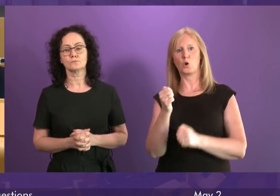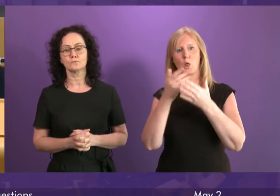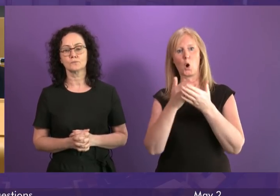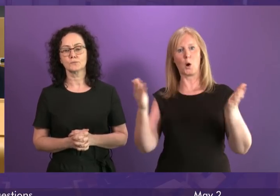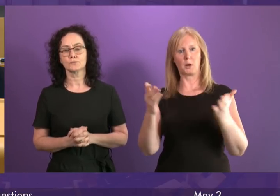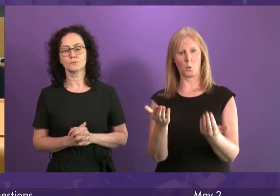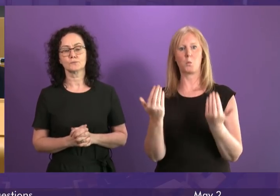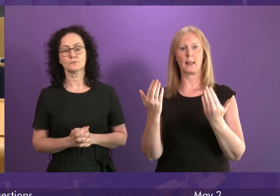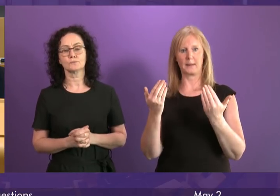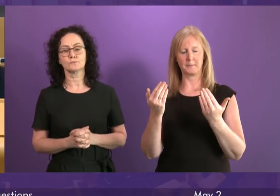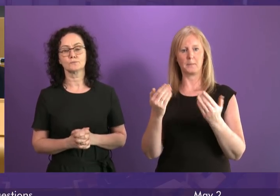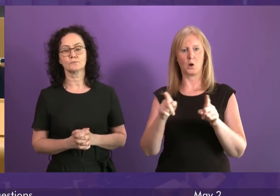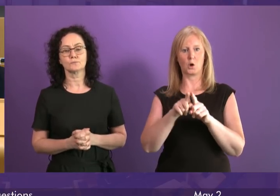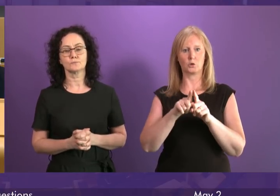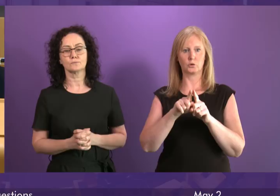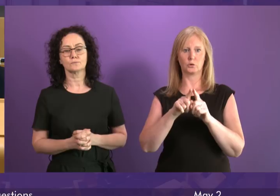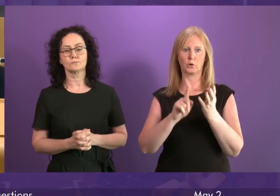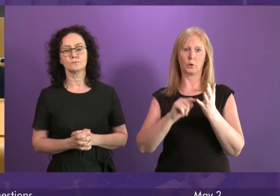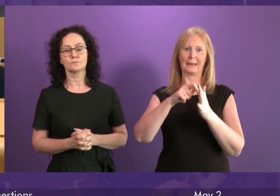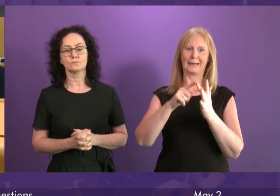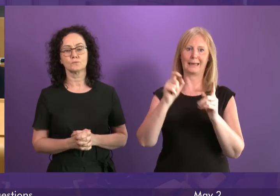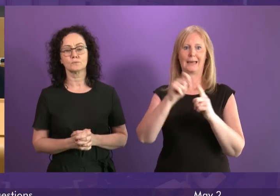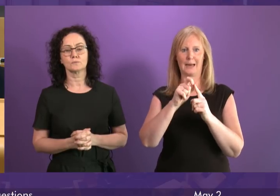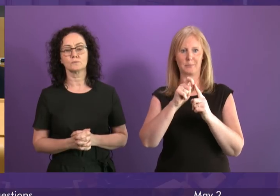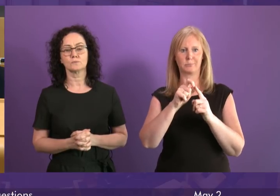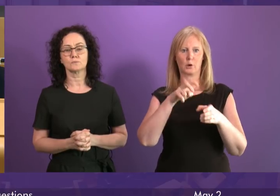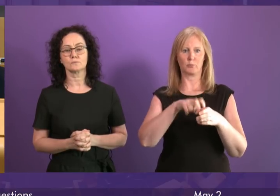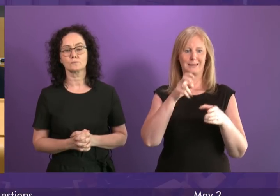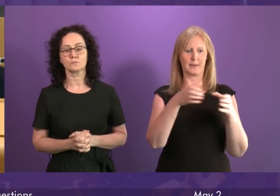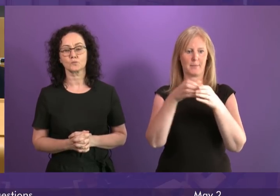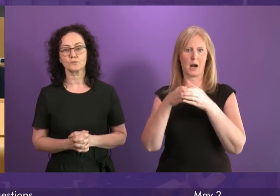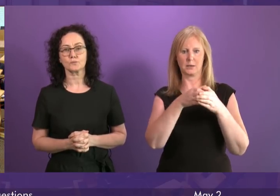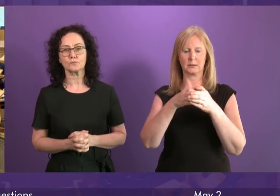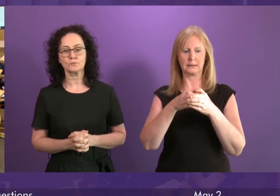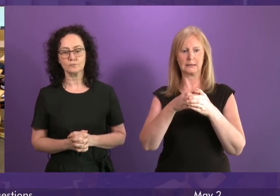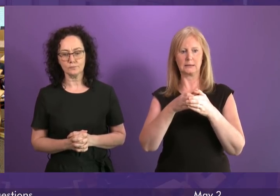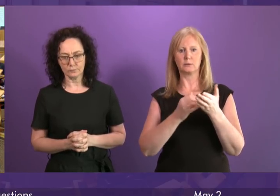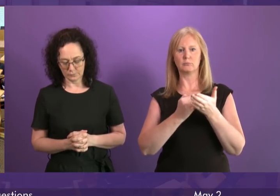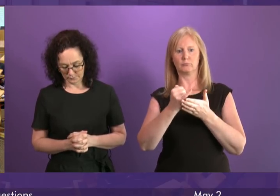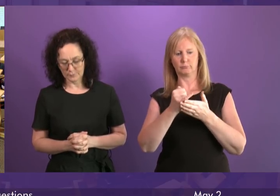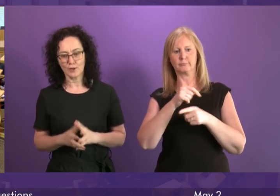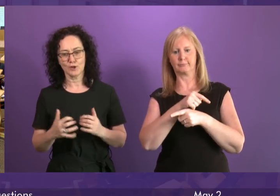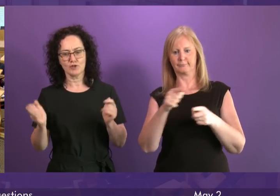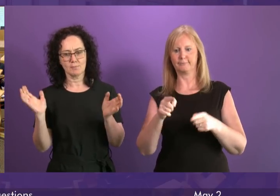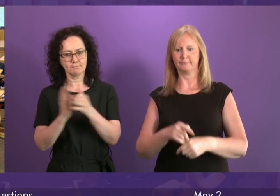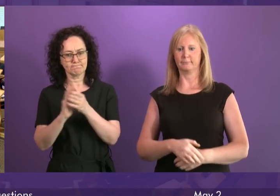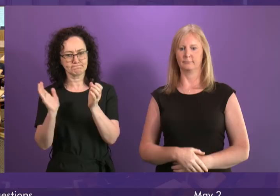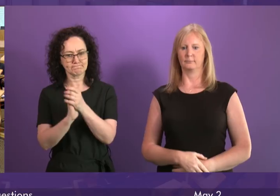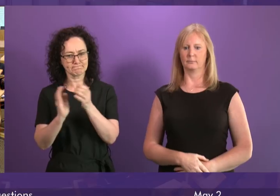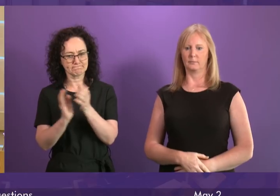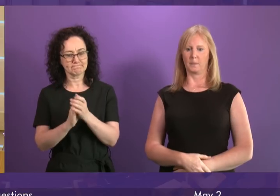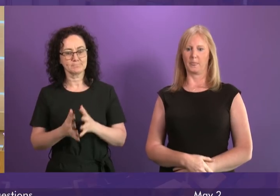-immigration parties such as UKIP the Brexit party and the Tories no longer represent Scotland in Europe. Can I just ask